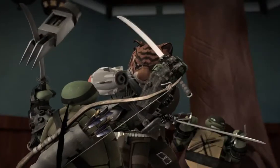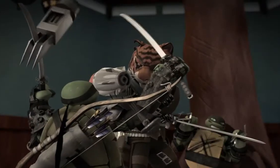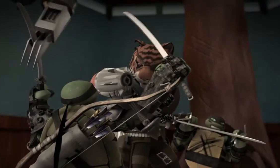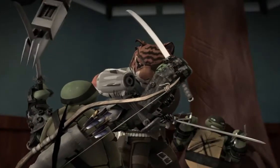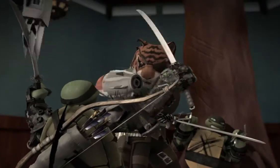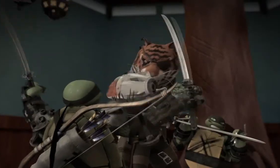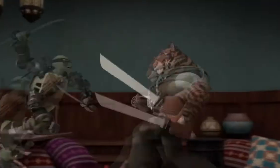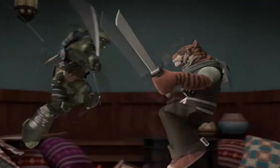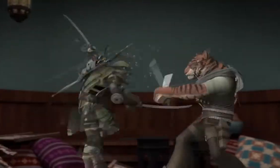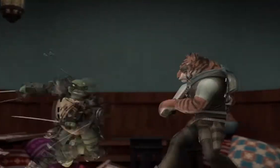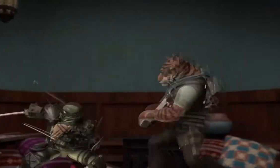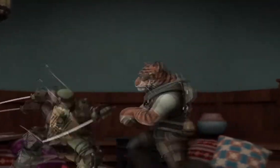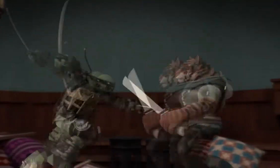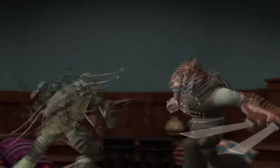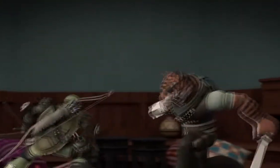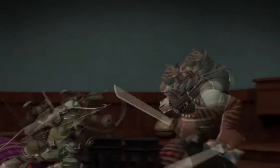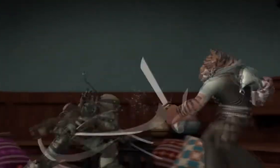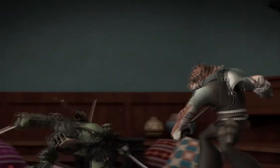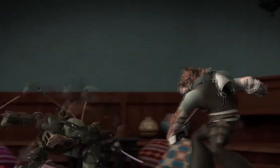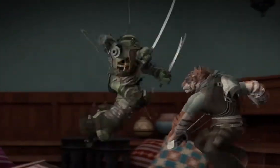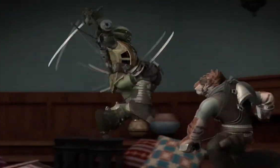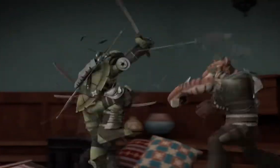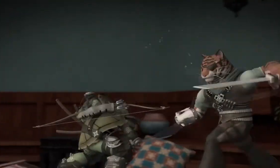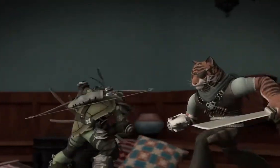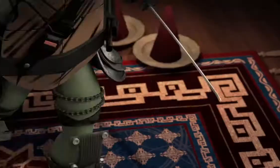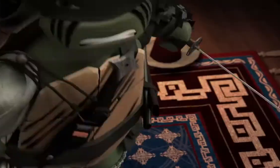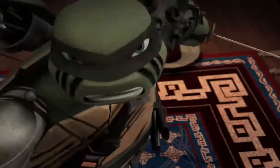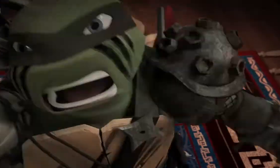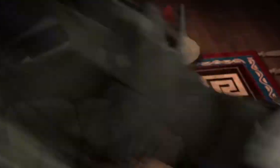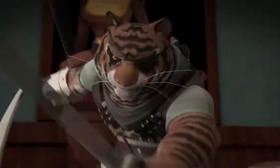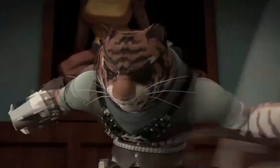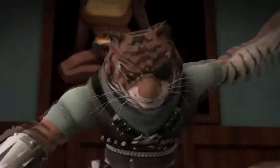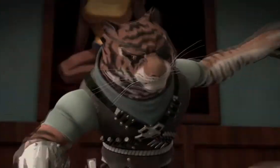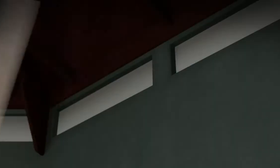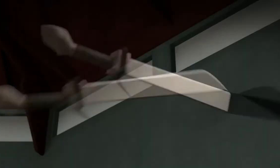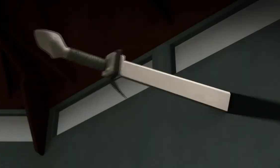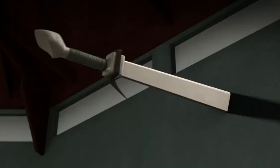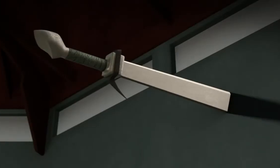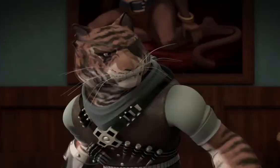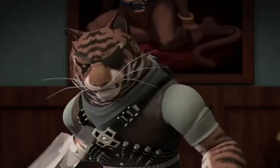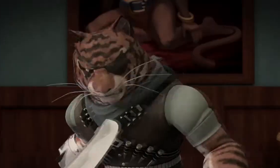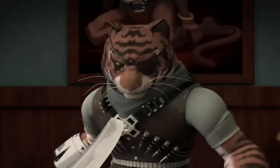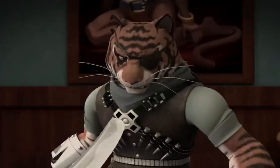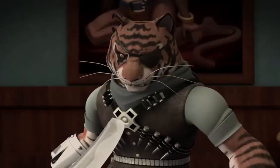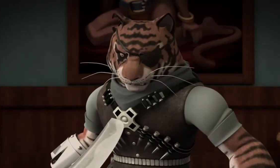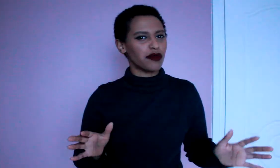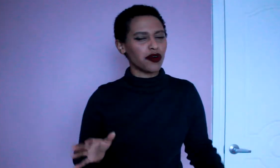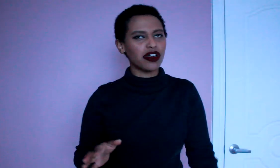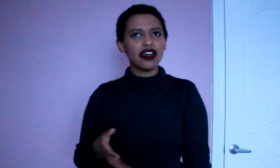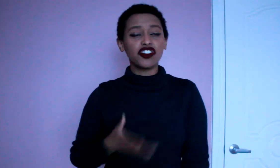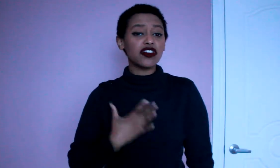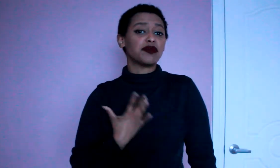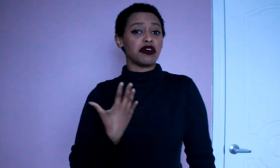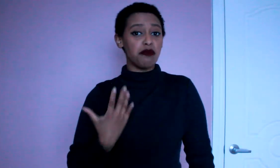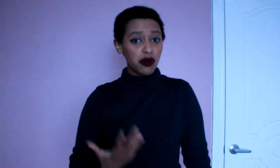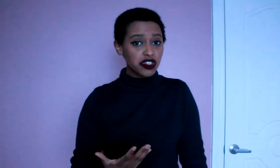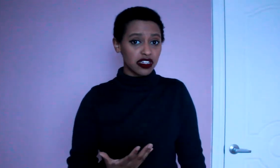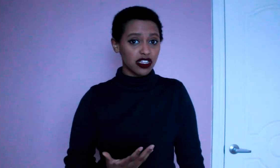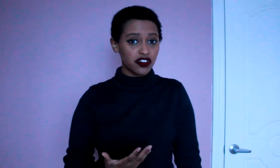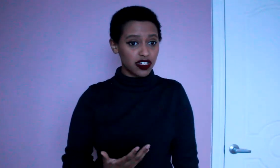Tigerclaw so that really told me that not only was he keeping he wasn't keeping a false bravado anymore sure he was emotional during